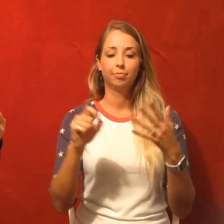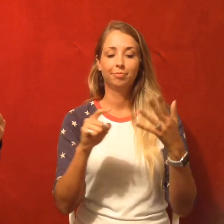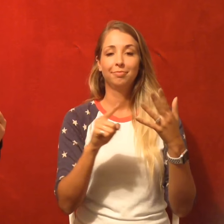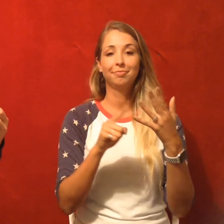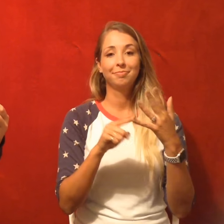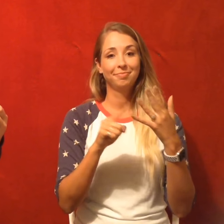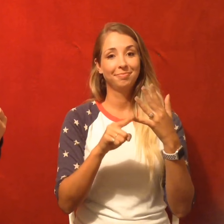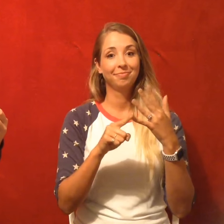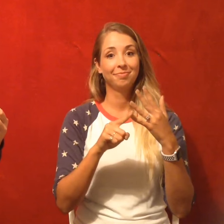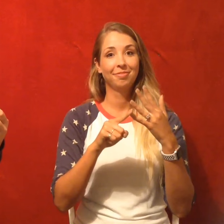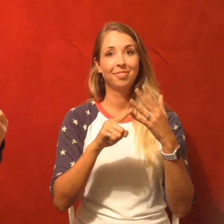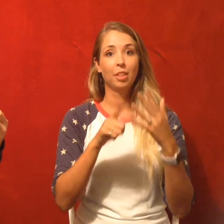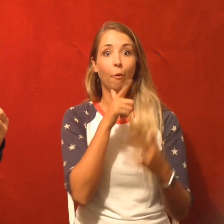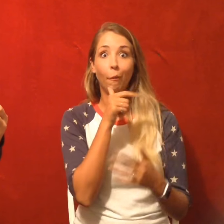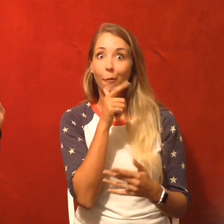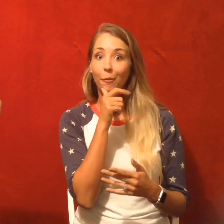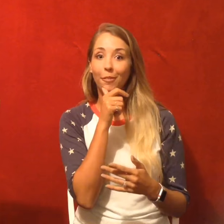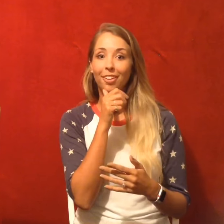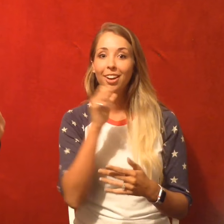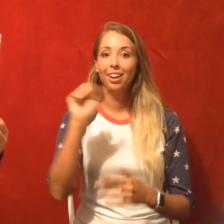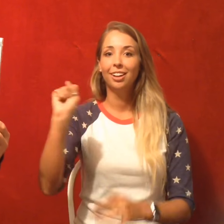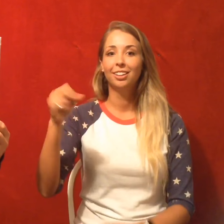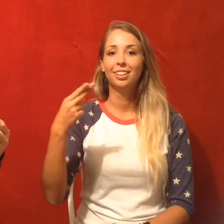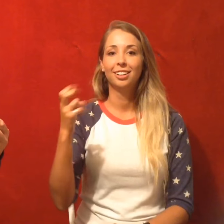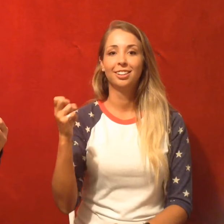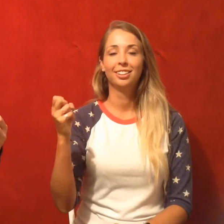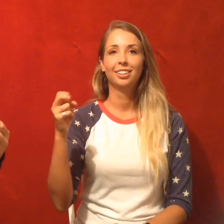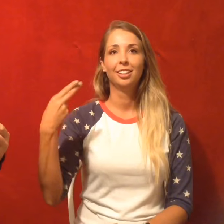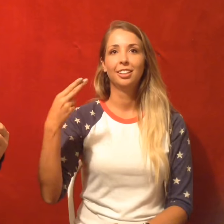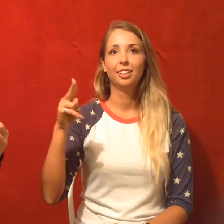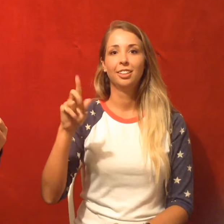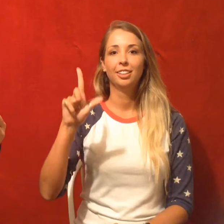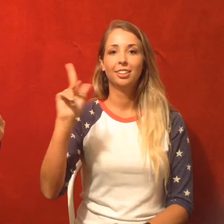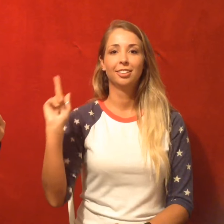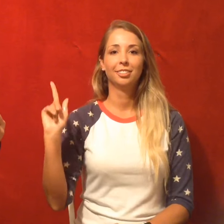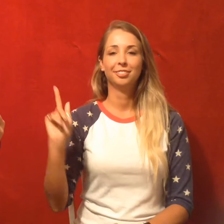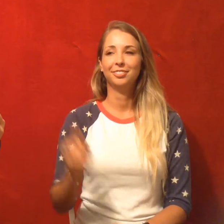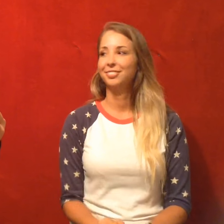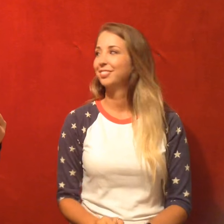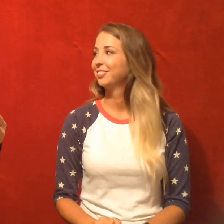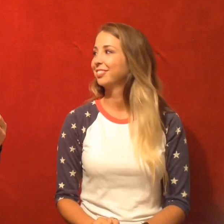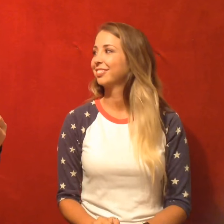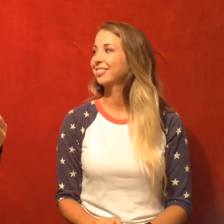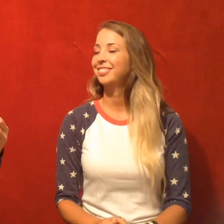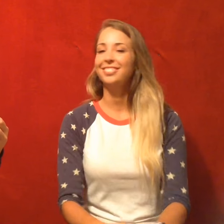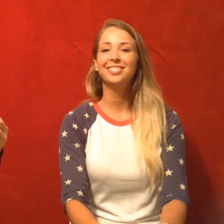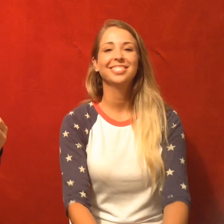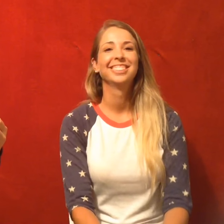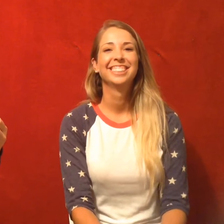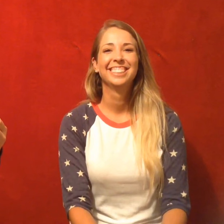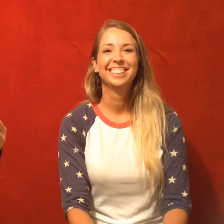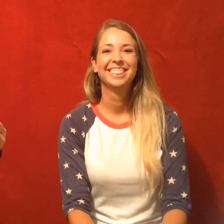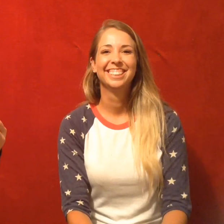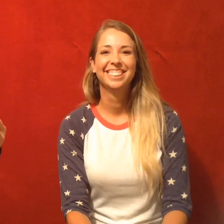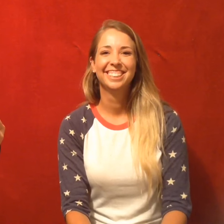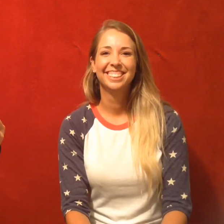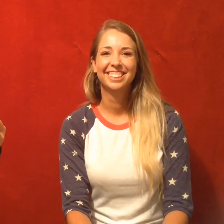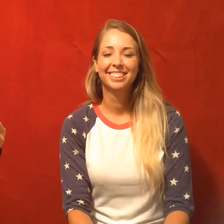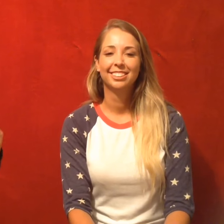God bless you Stan Lee. If you're watching because I know you are. Thank you so much for everything you've done for us. Like I